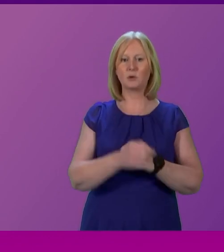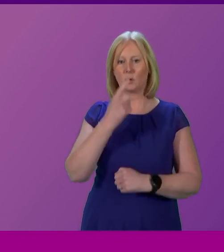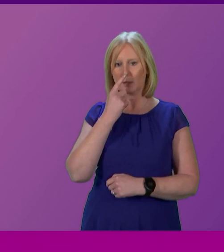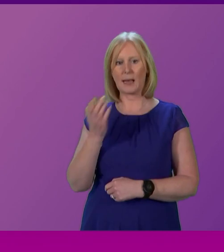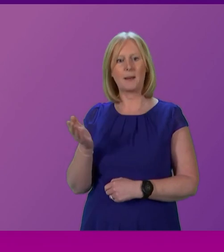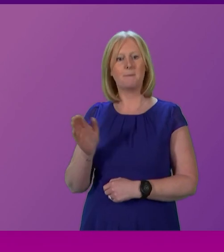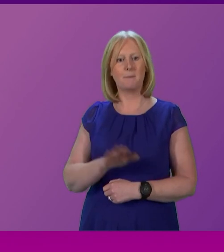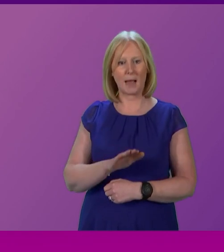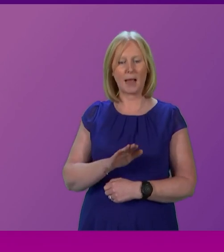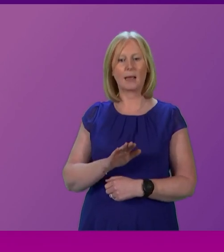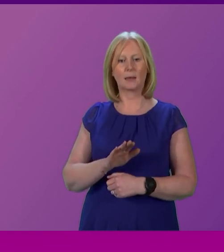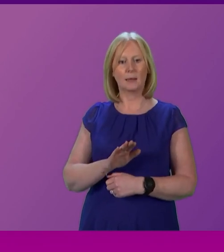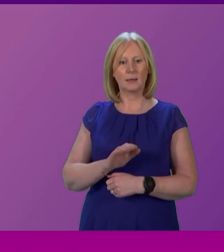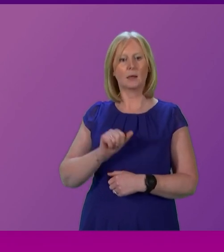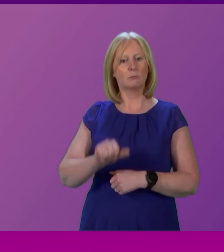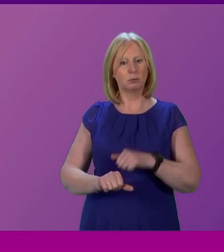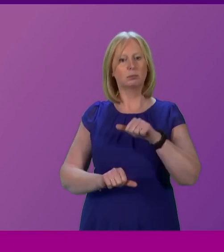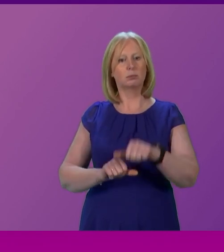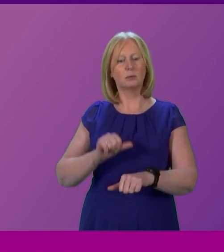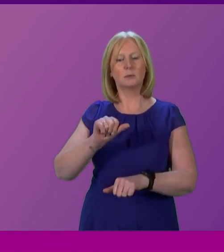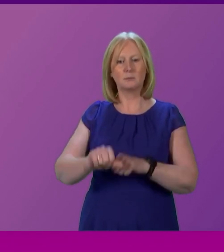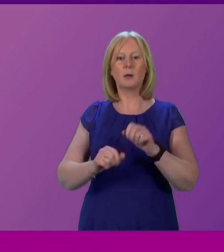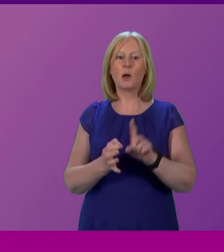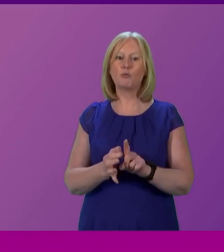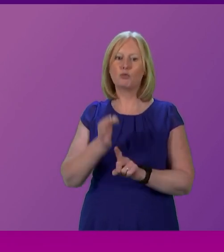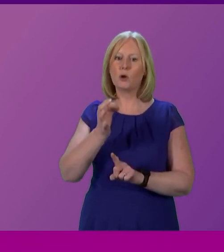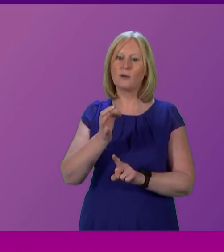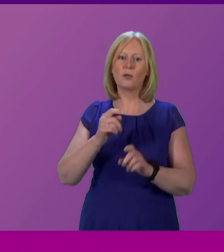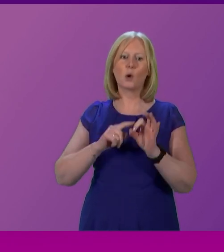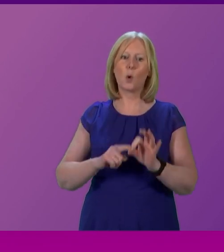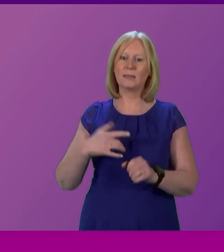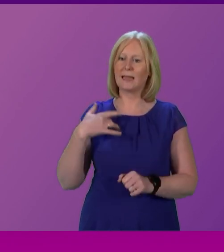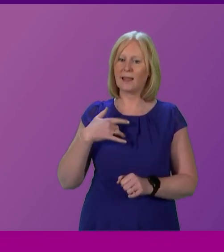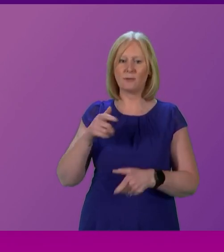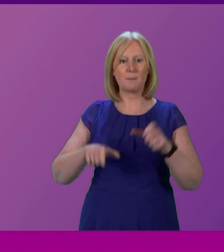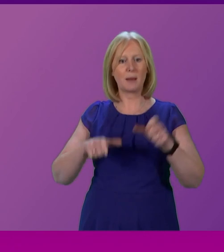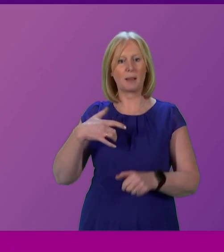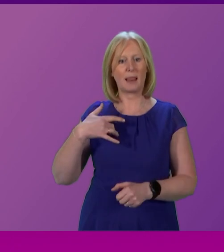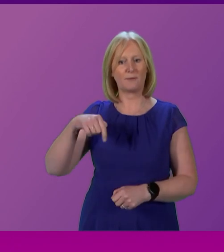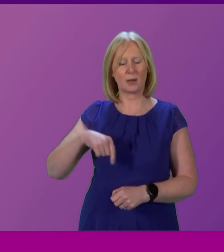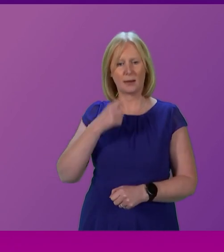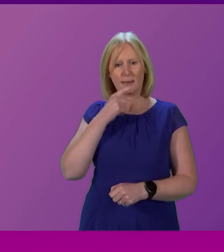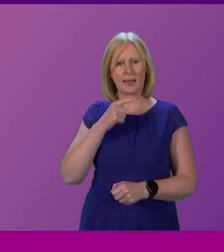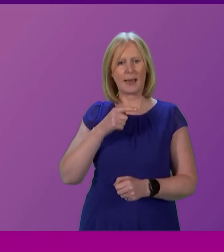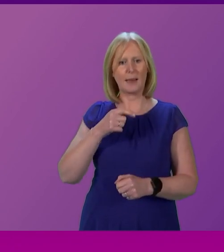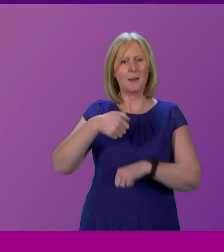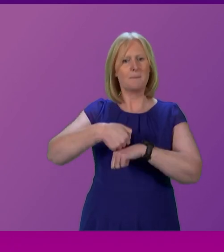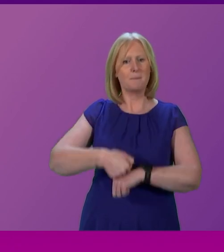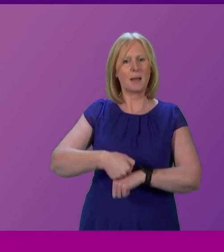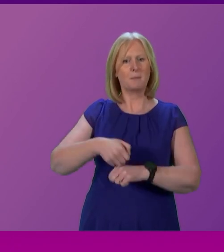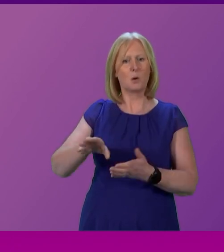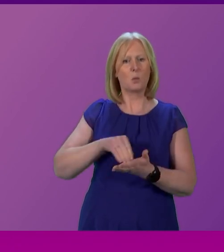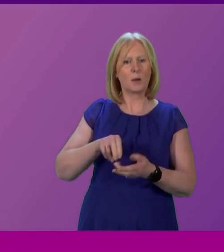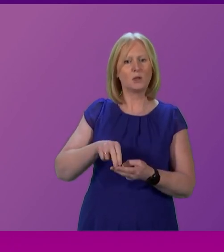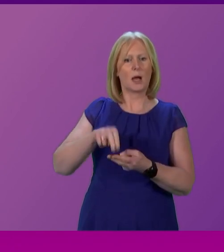We can take basic steps to improve the quality of life for the vast majority of people who live here. Like raising the minimum wage beyond the poverty pay levels set at